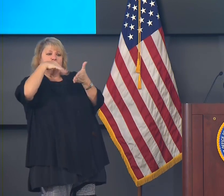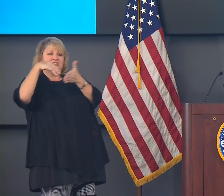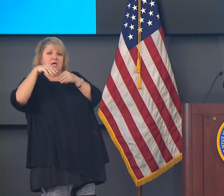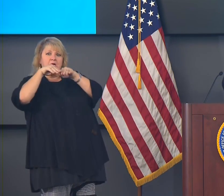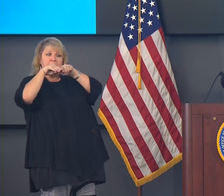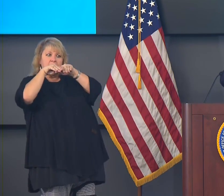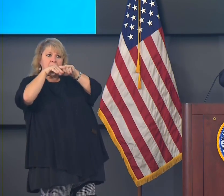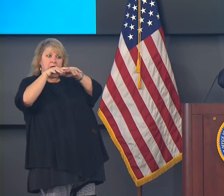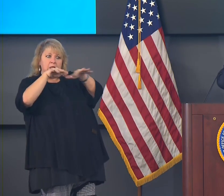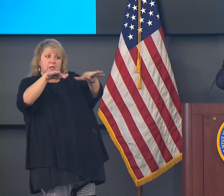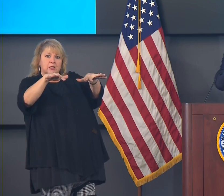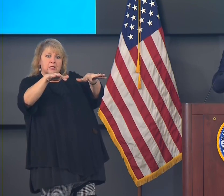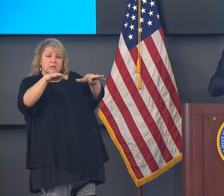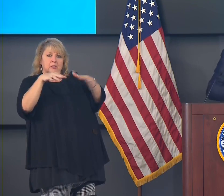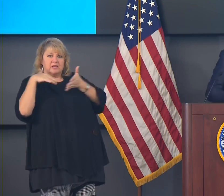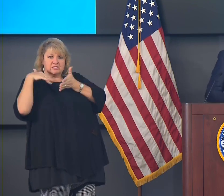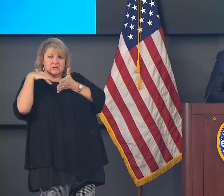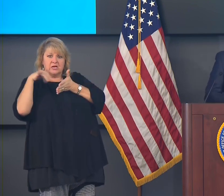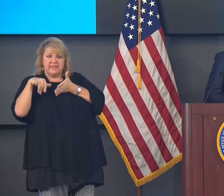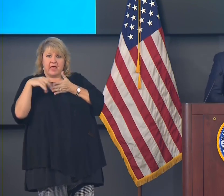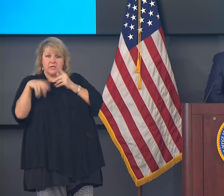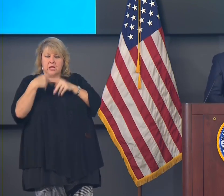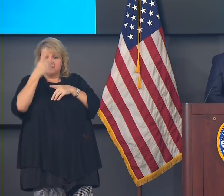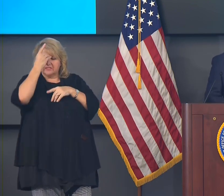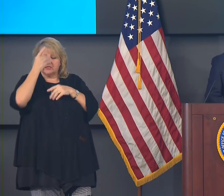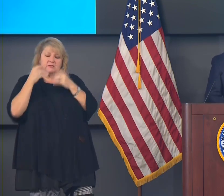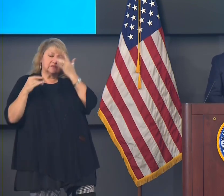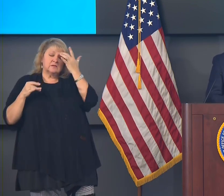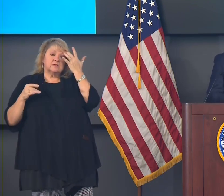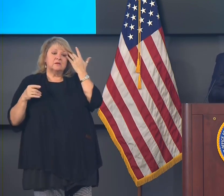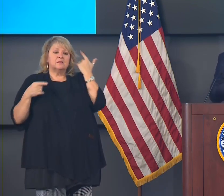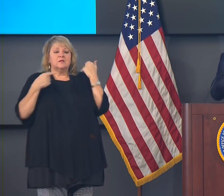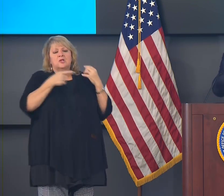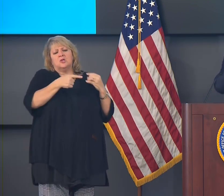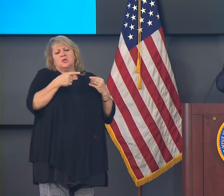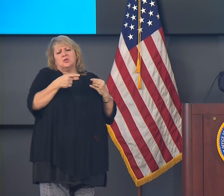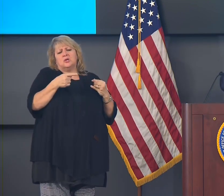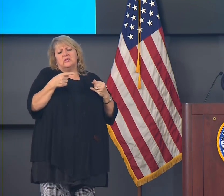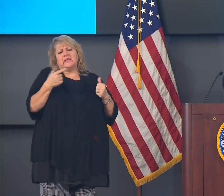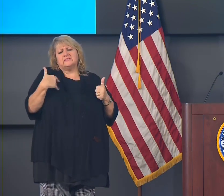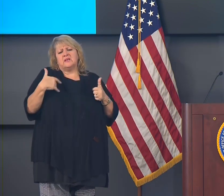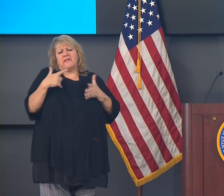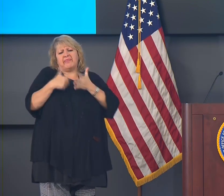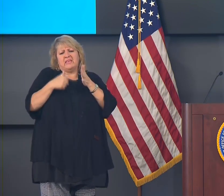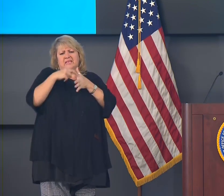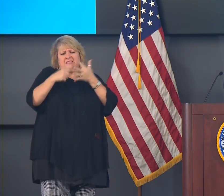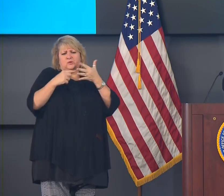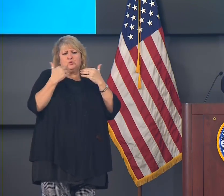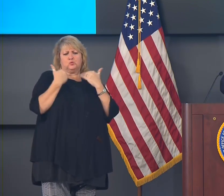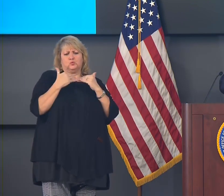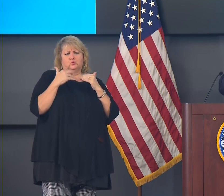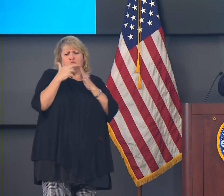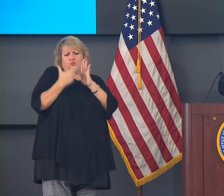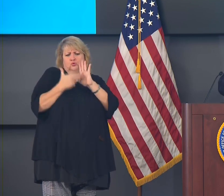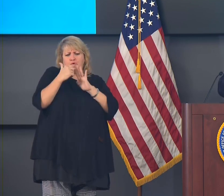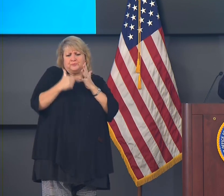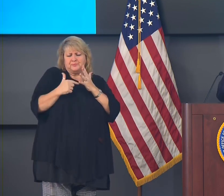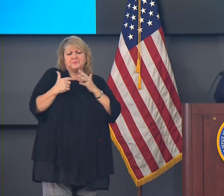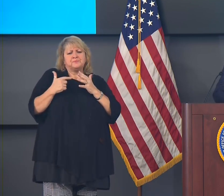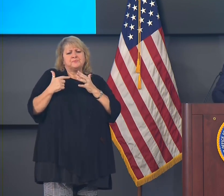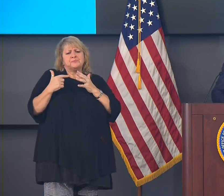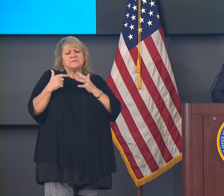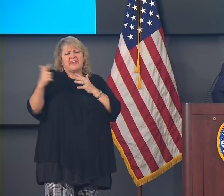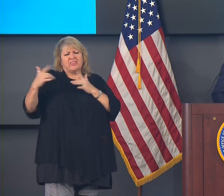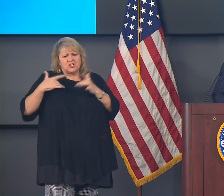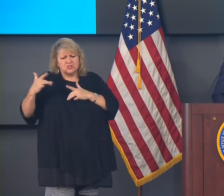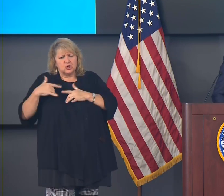here with these restrictions because a lot of things you mentioned, COVID-19. Are you concerned that the drop-off that we saw after some